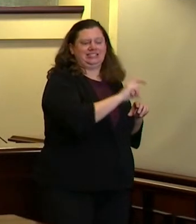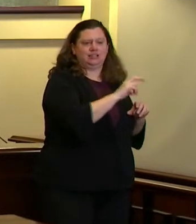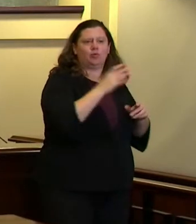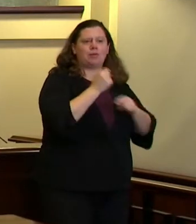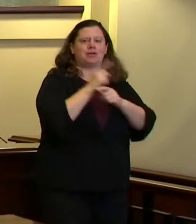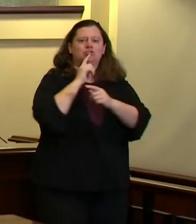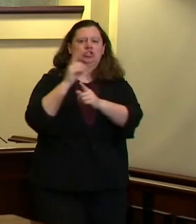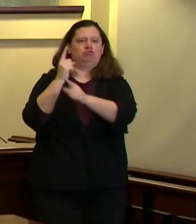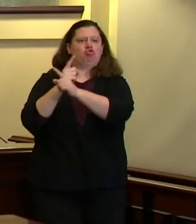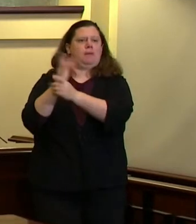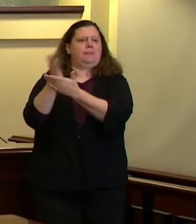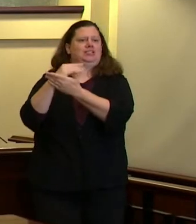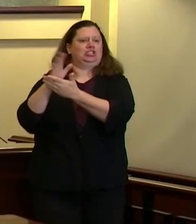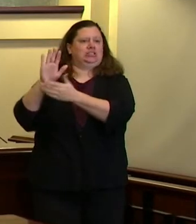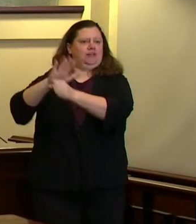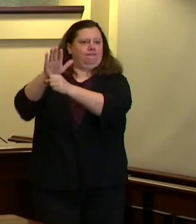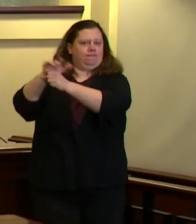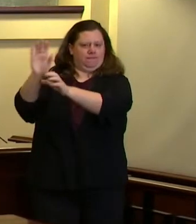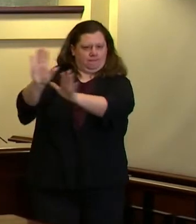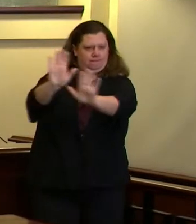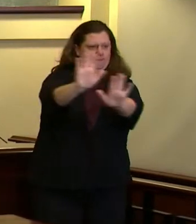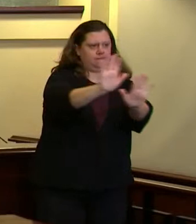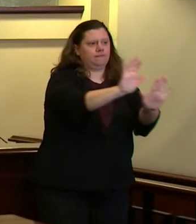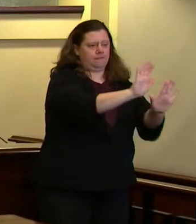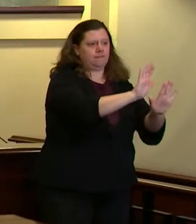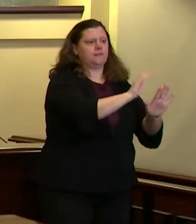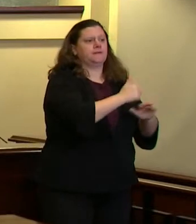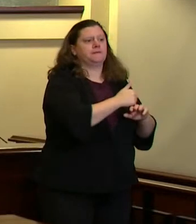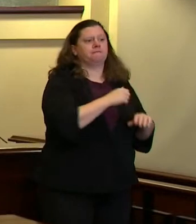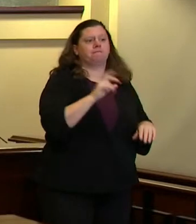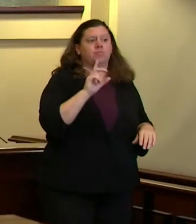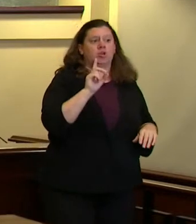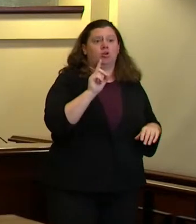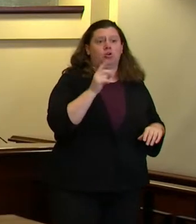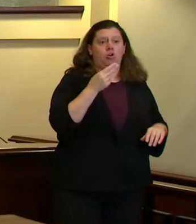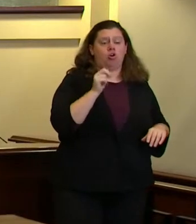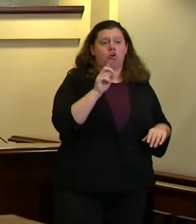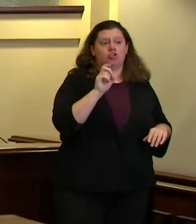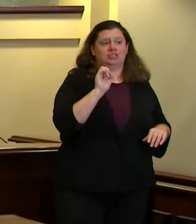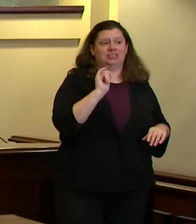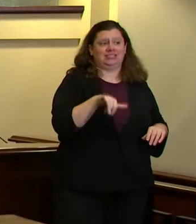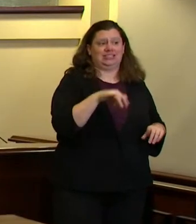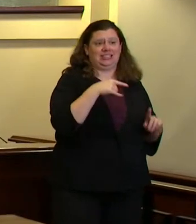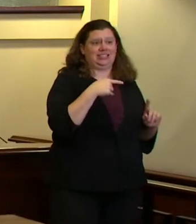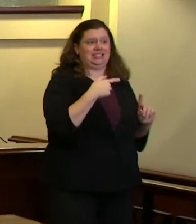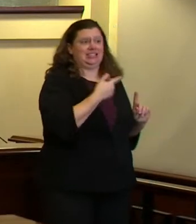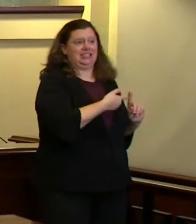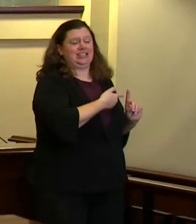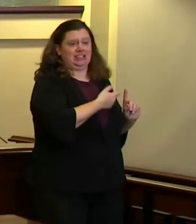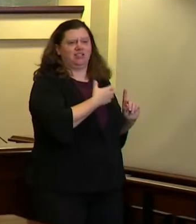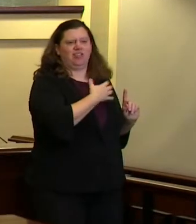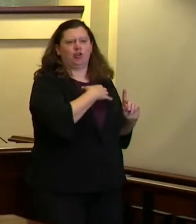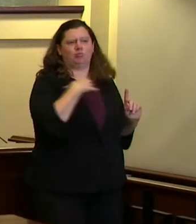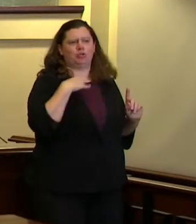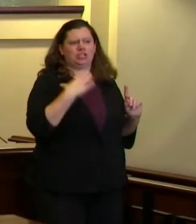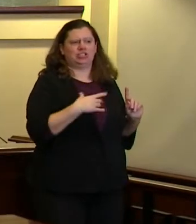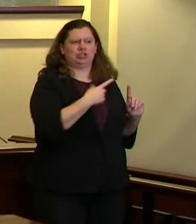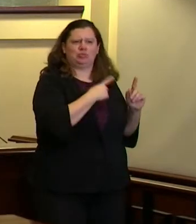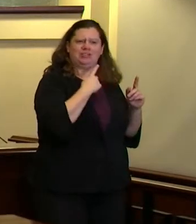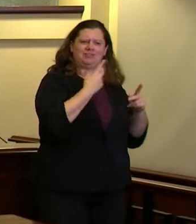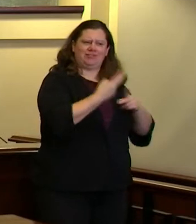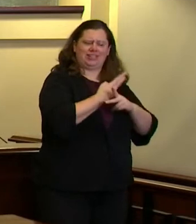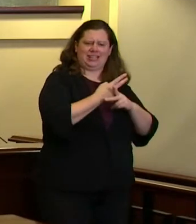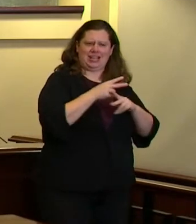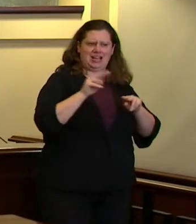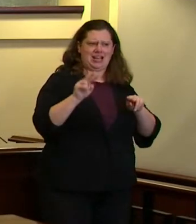can they bring that program online you know commissioner hardesty is directing that work she is setting the pace for how quickly dollars are absorbed and